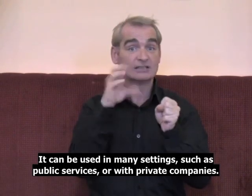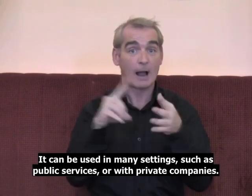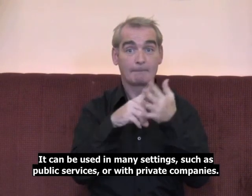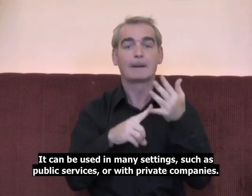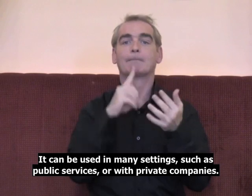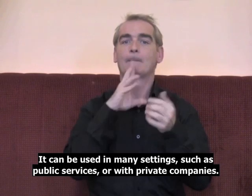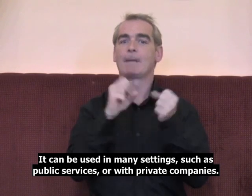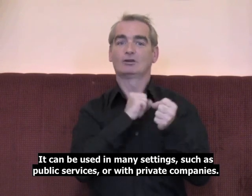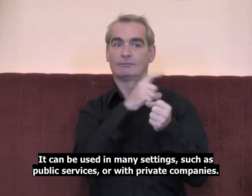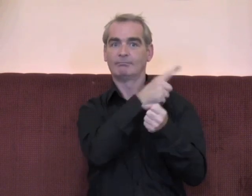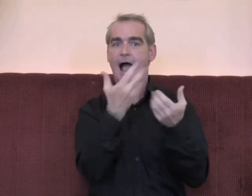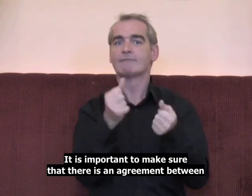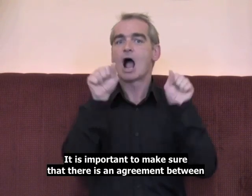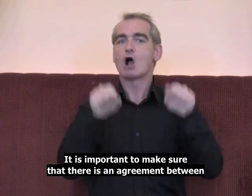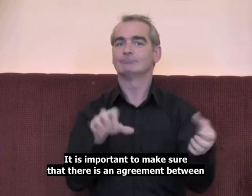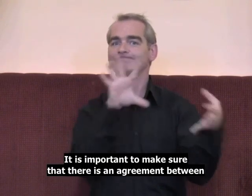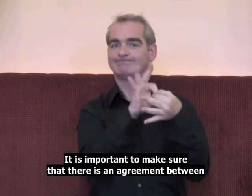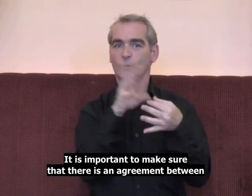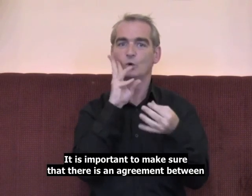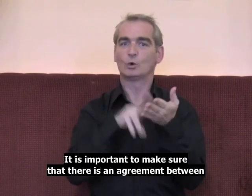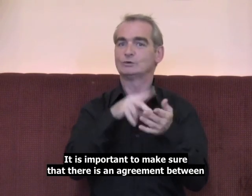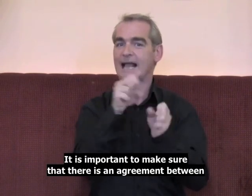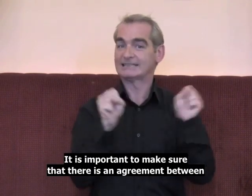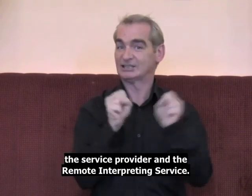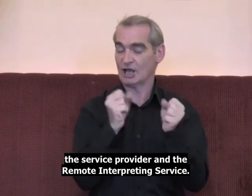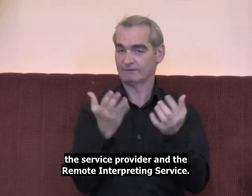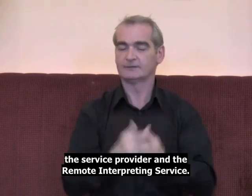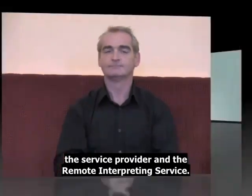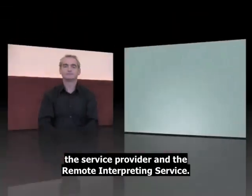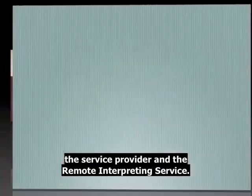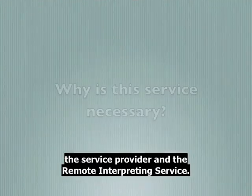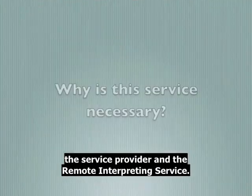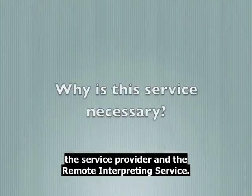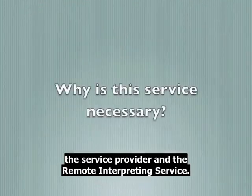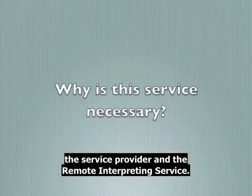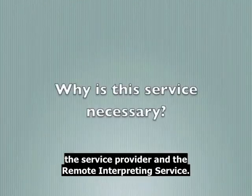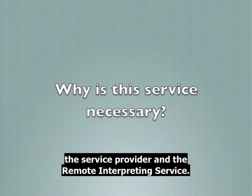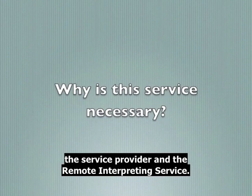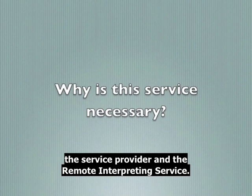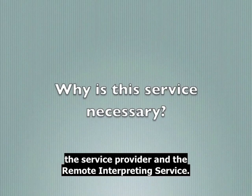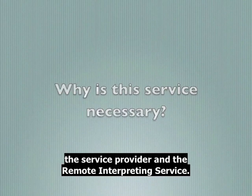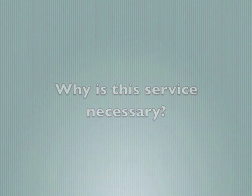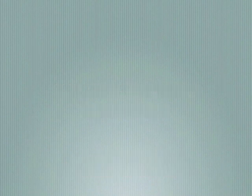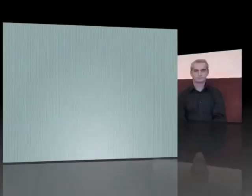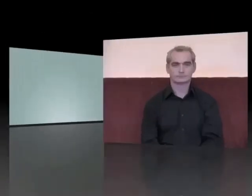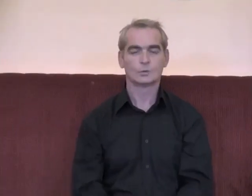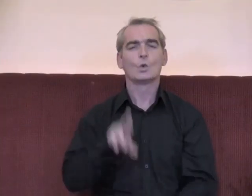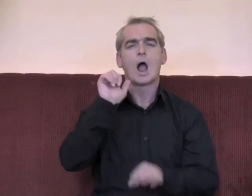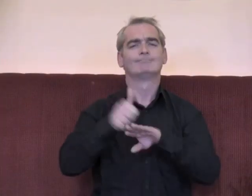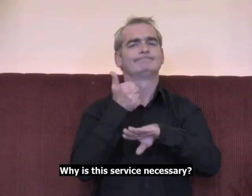or with private companies. It's important to make sure that there is an agreement between the service provider and the Remote Interpreting Service. Why is